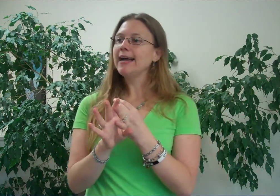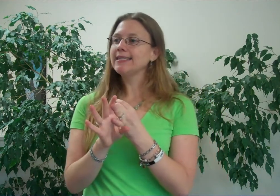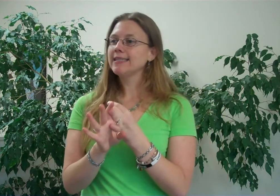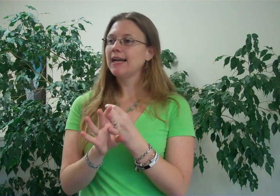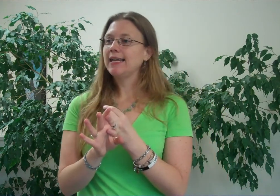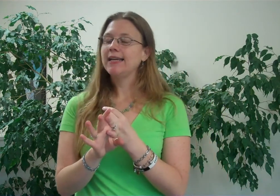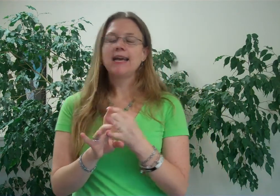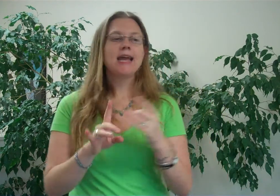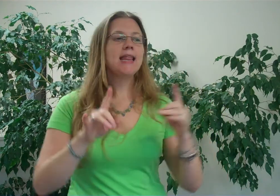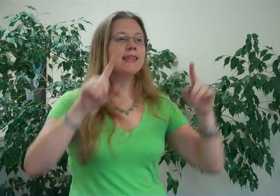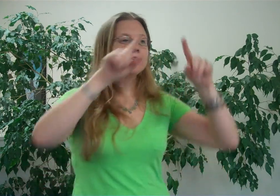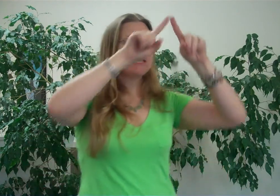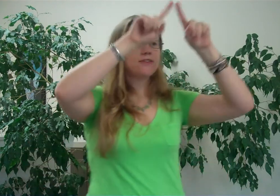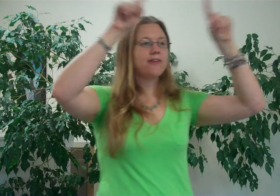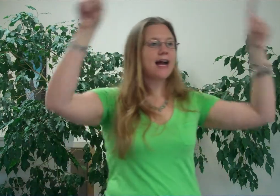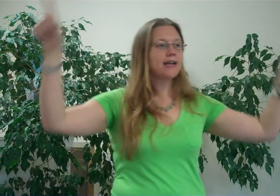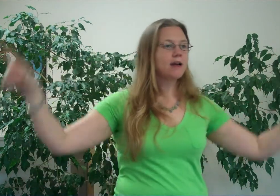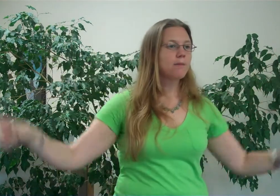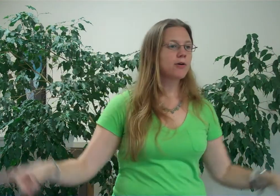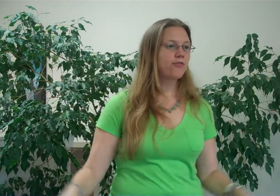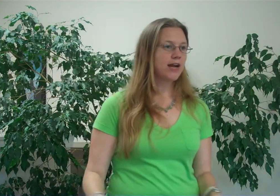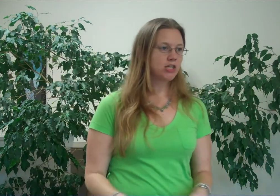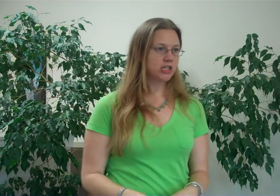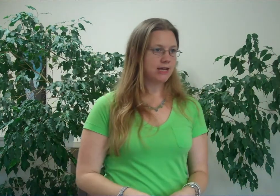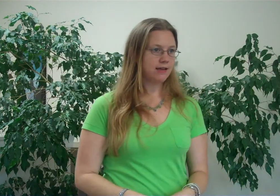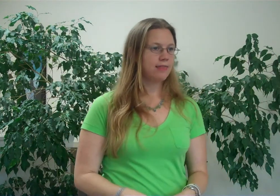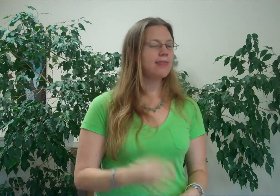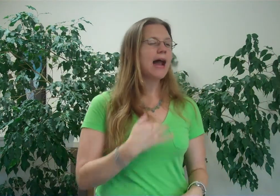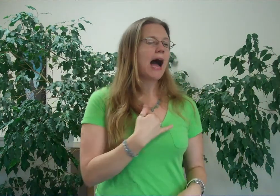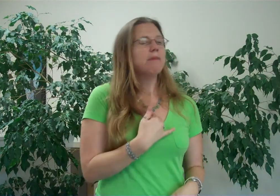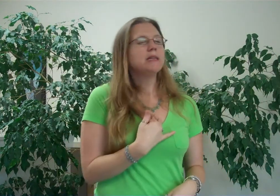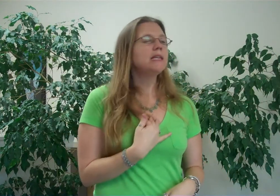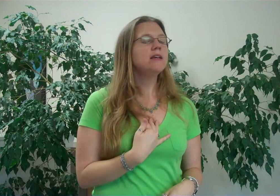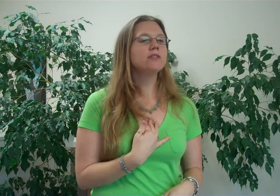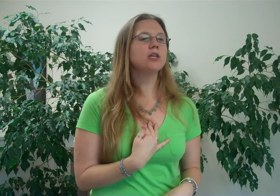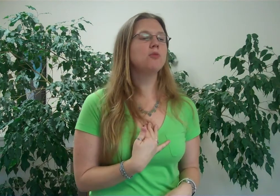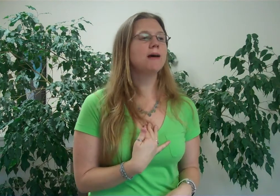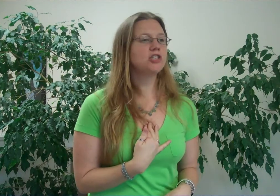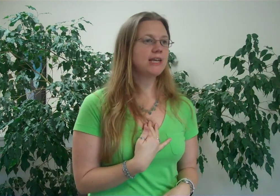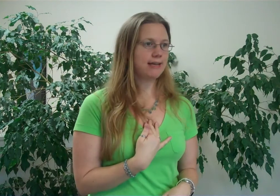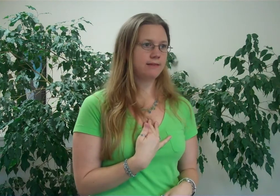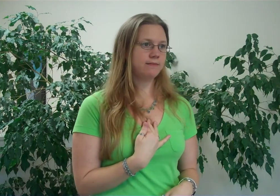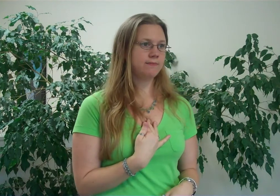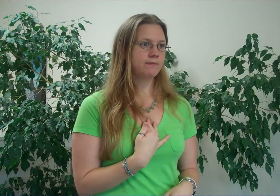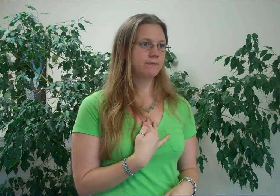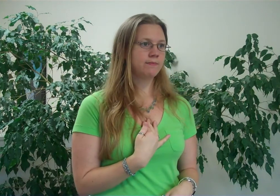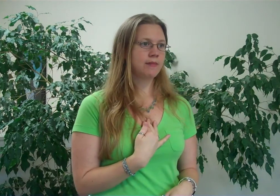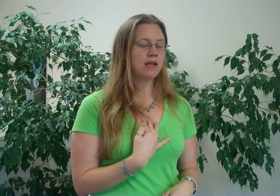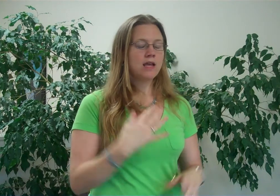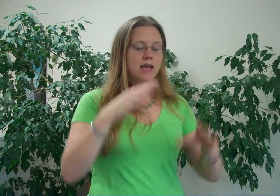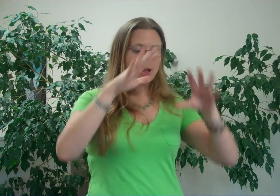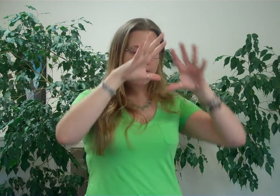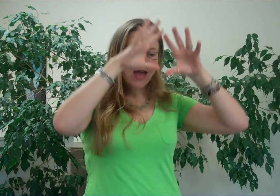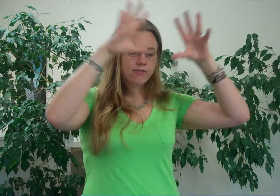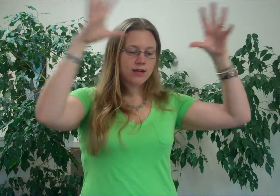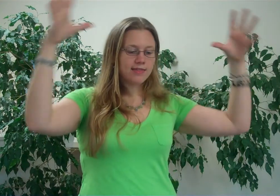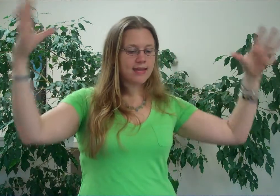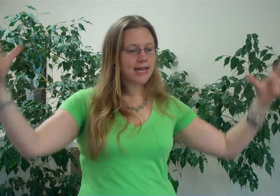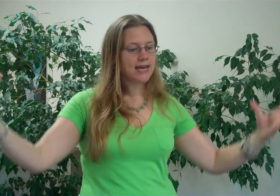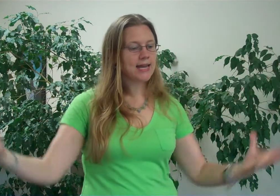decided in this divine perfection that I believe so much in, if everything in it